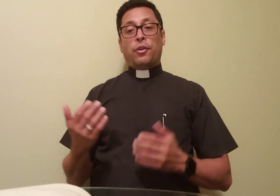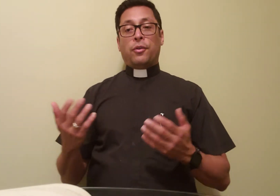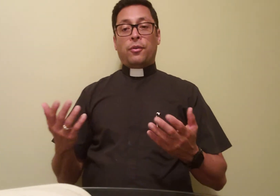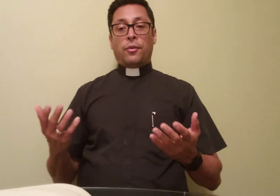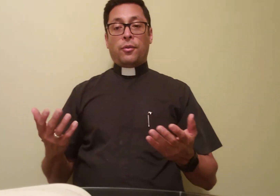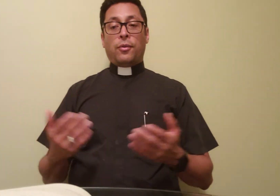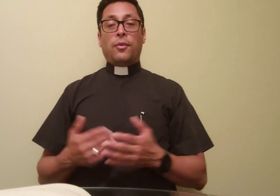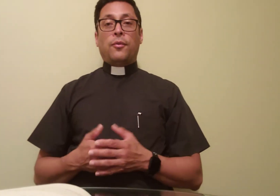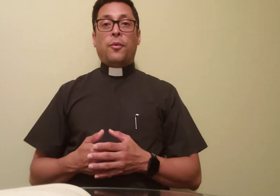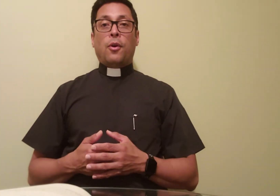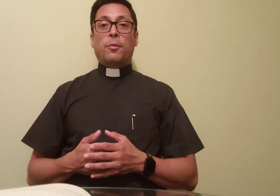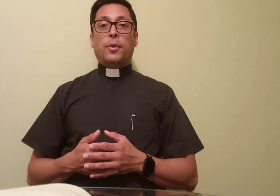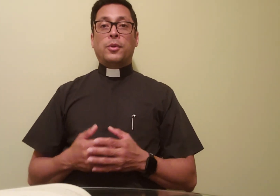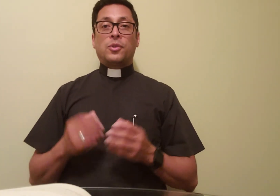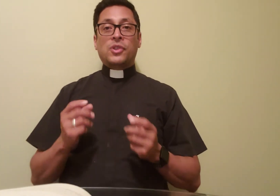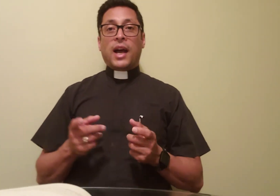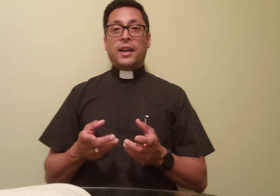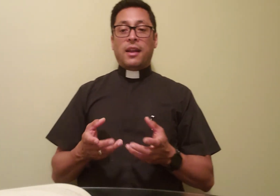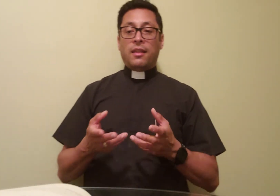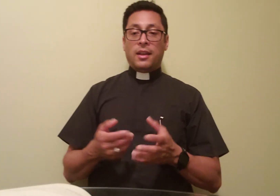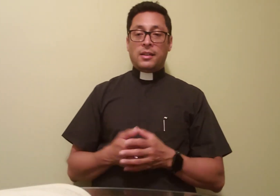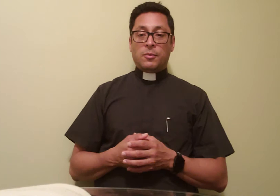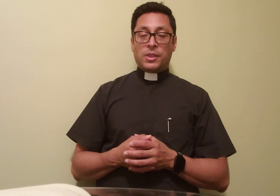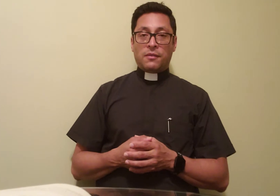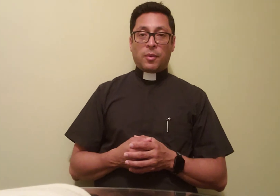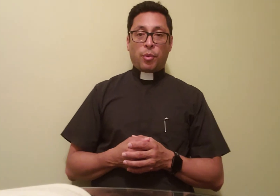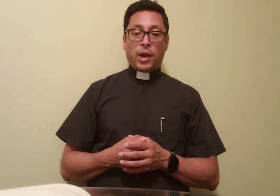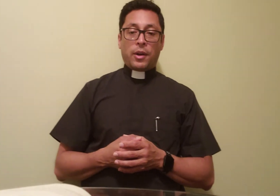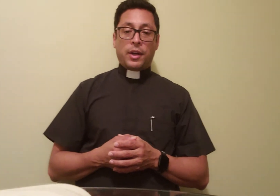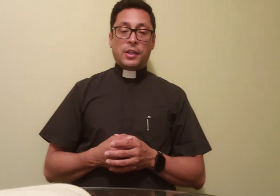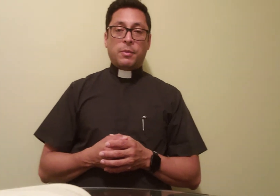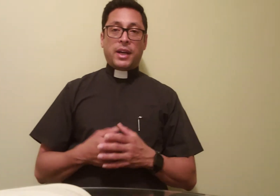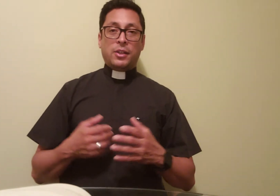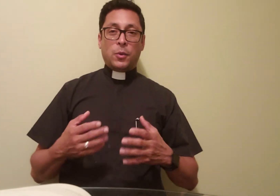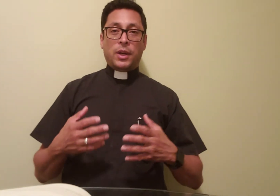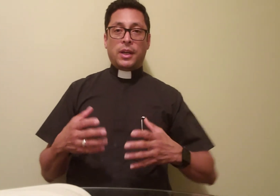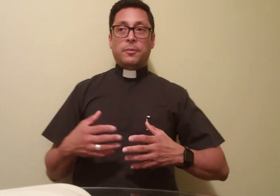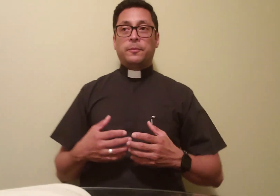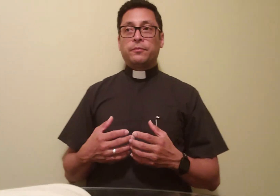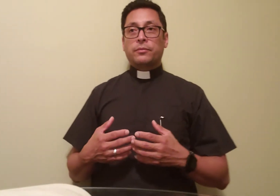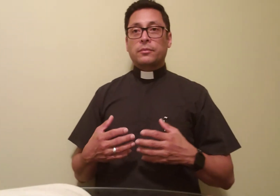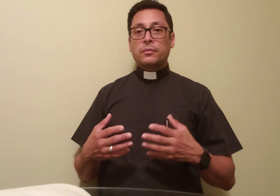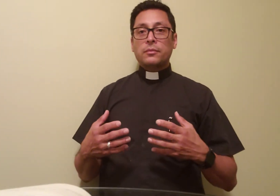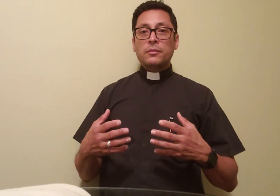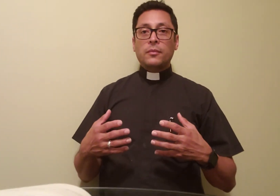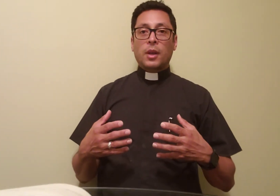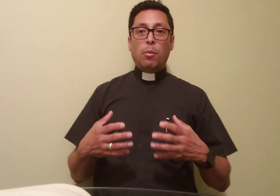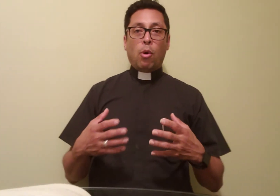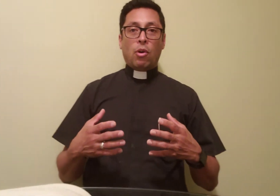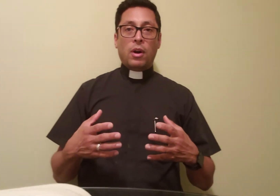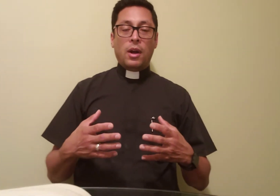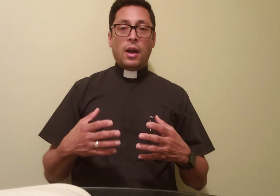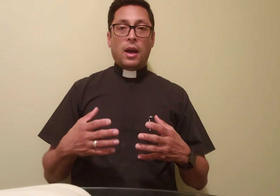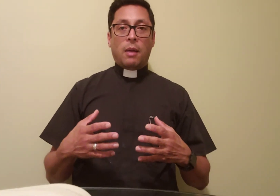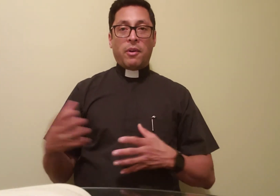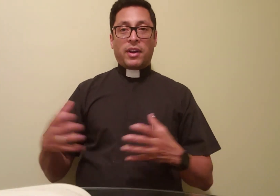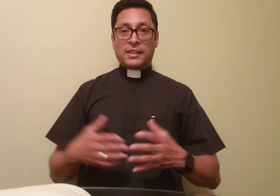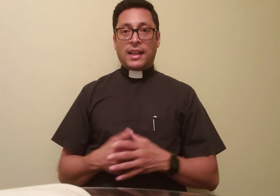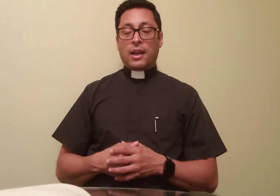Another form to sign this specific prayer is by doing it more American Sign